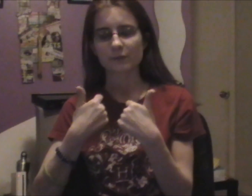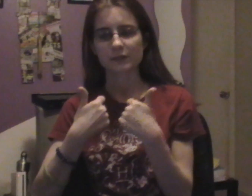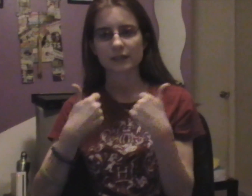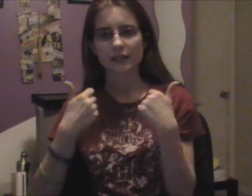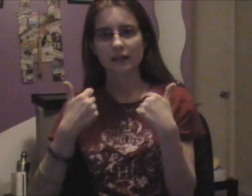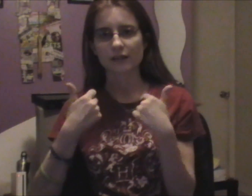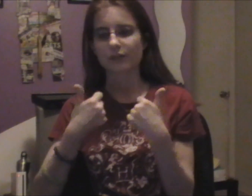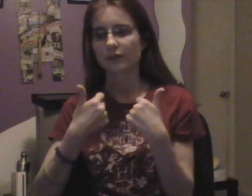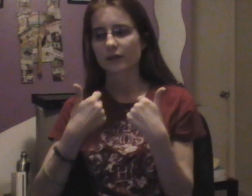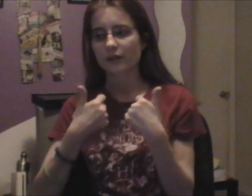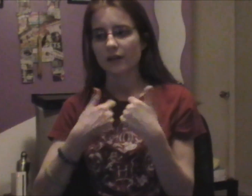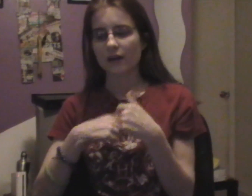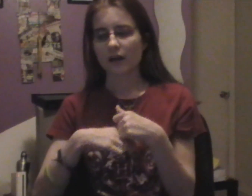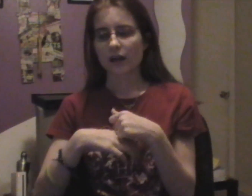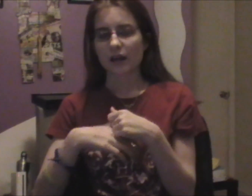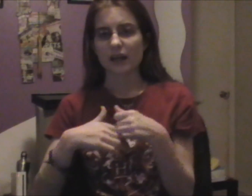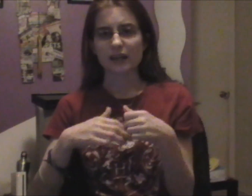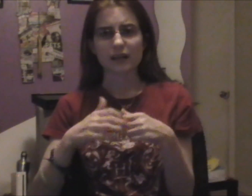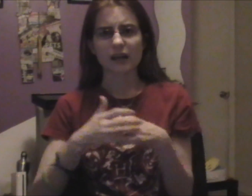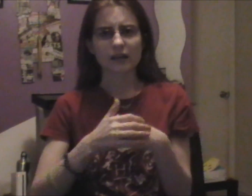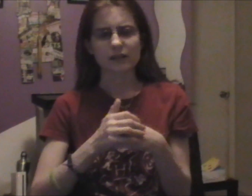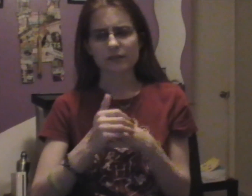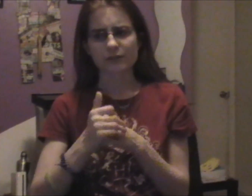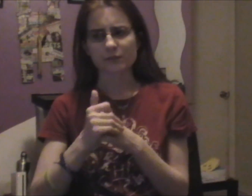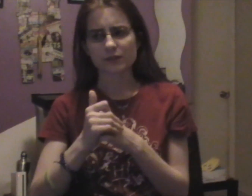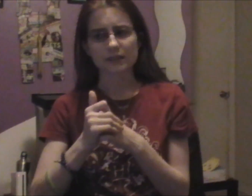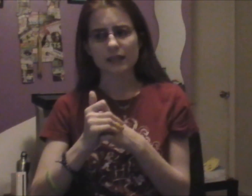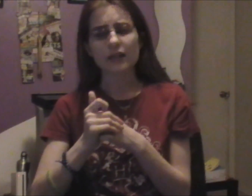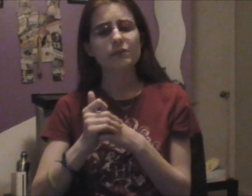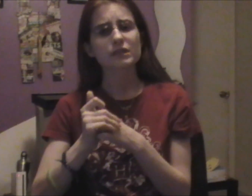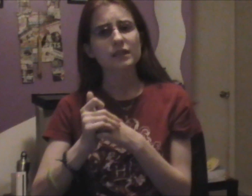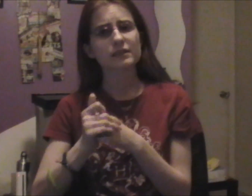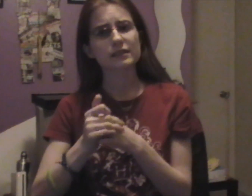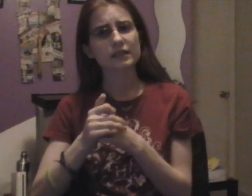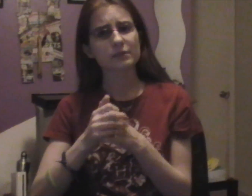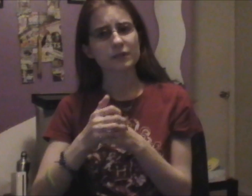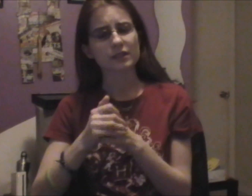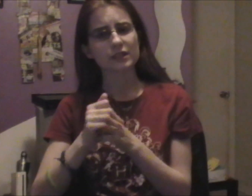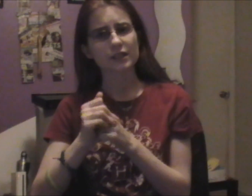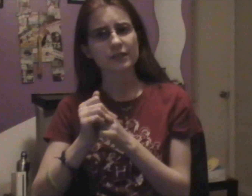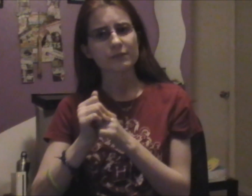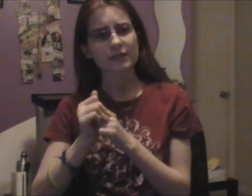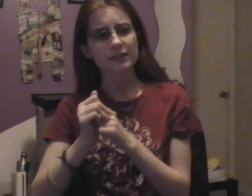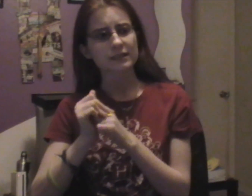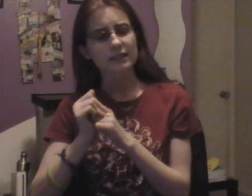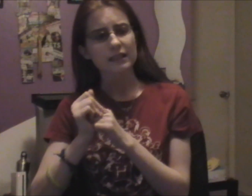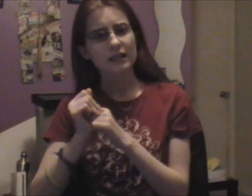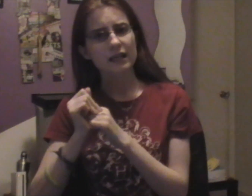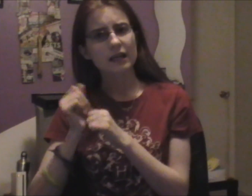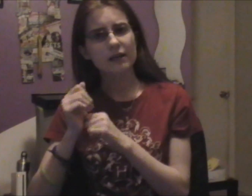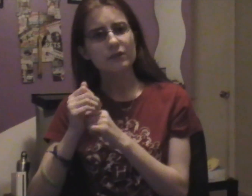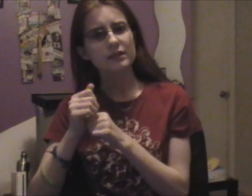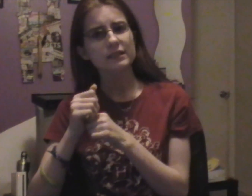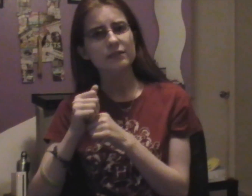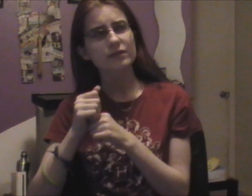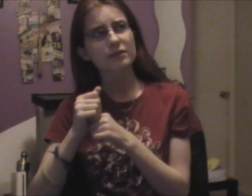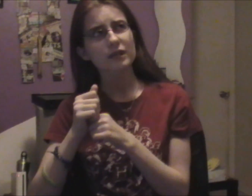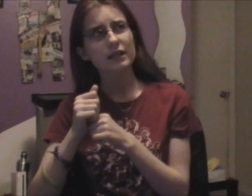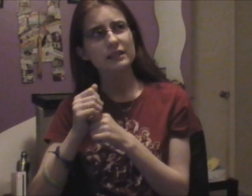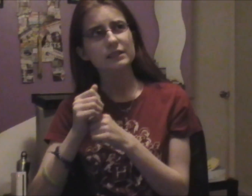person and I love her. And I, I love her music. And I wish I could sing as pretty as she did because I want to sing for you guys,